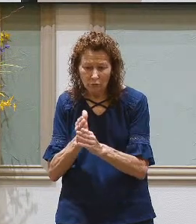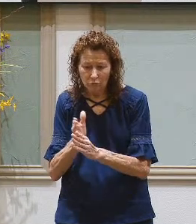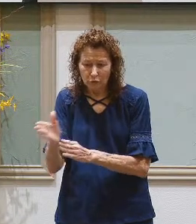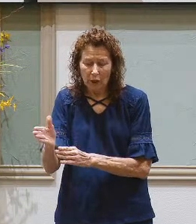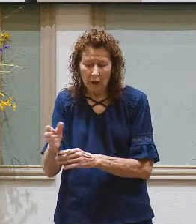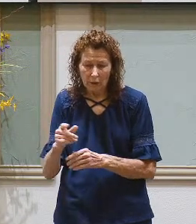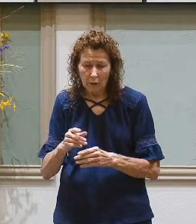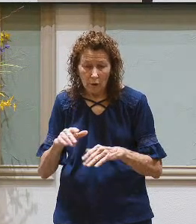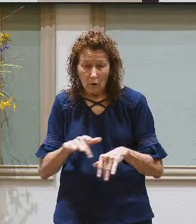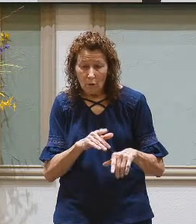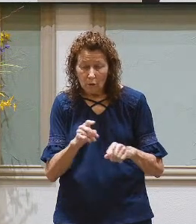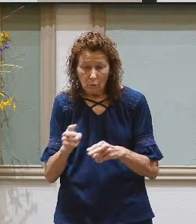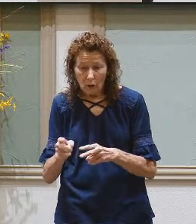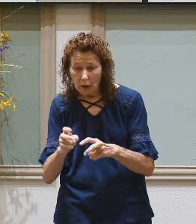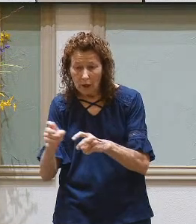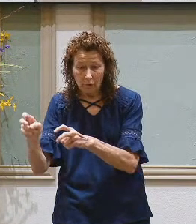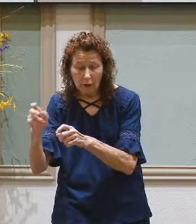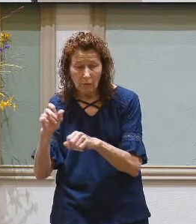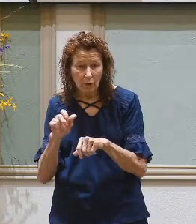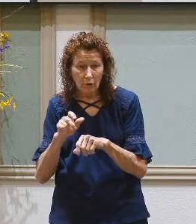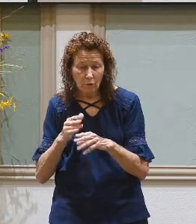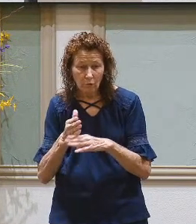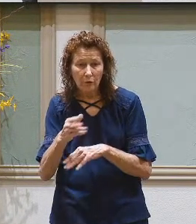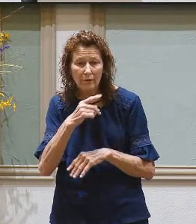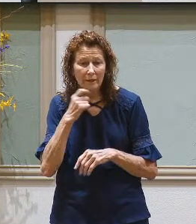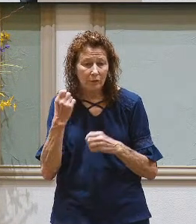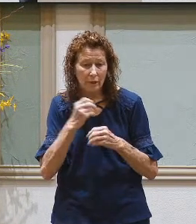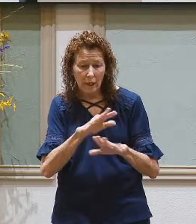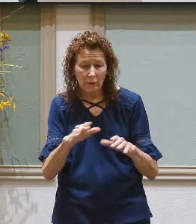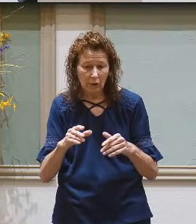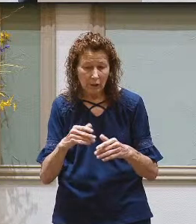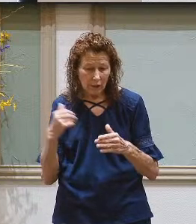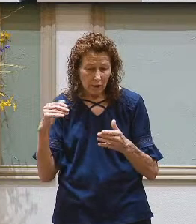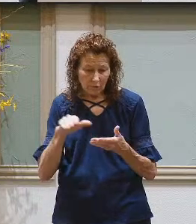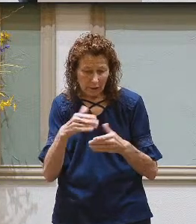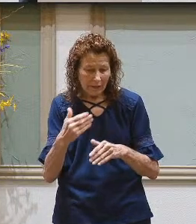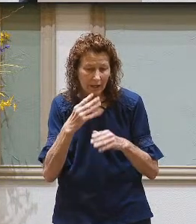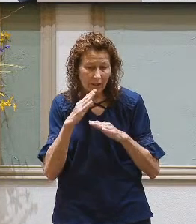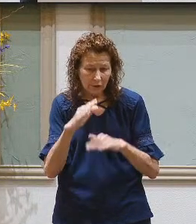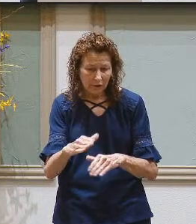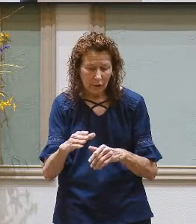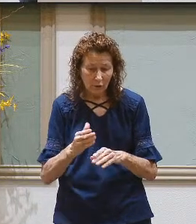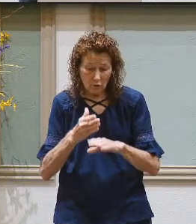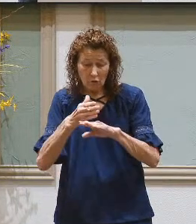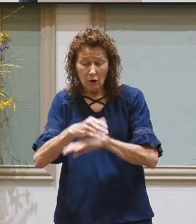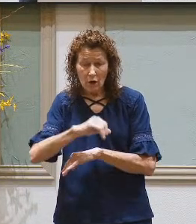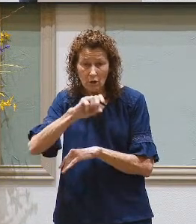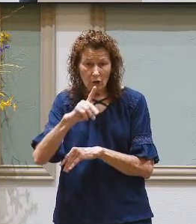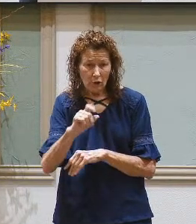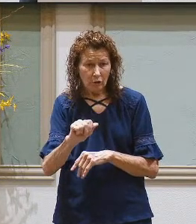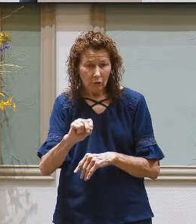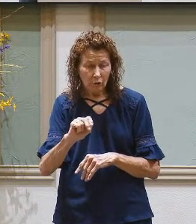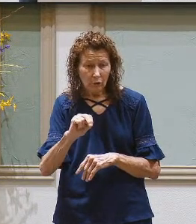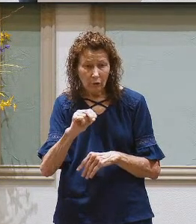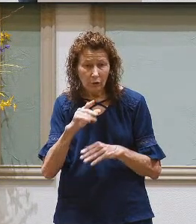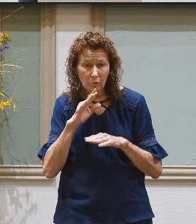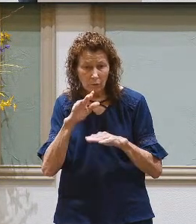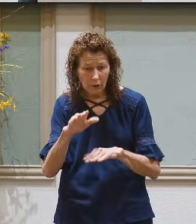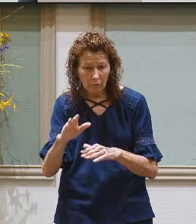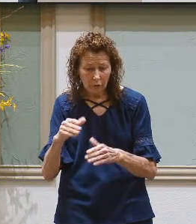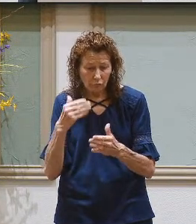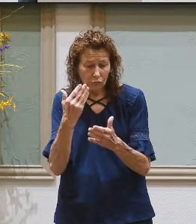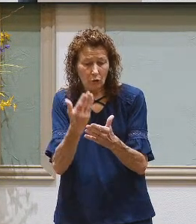desert, east of the Dead Sea, and enter Canaan to the north, across the Jordan River, to reach their